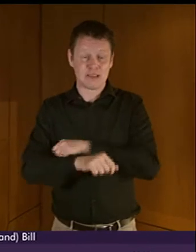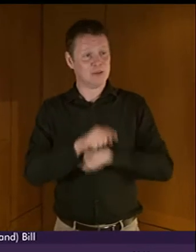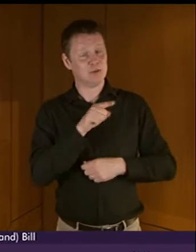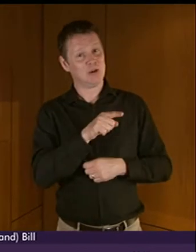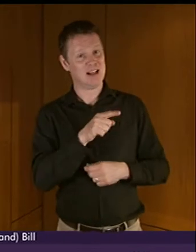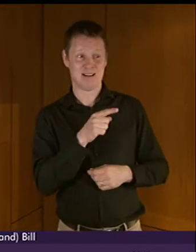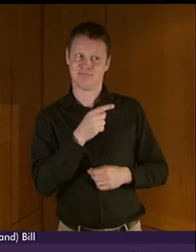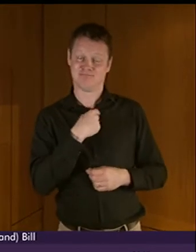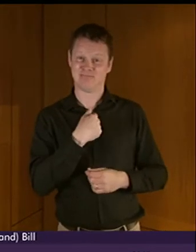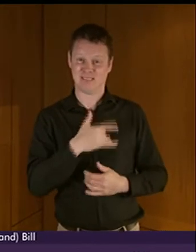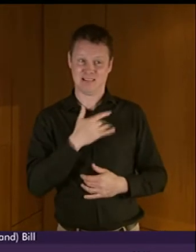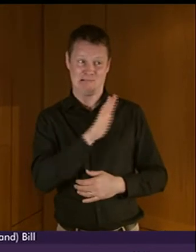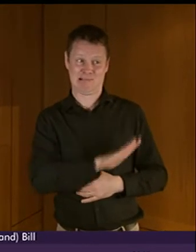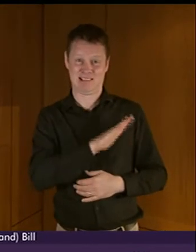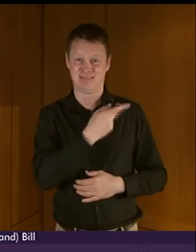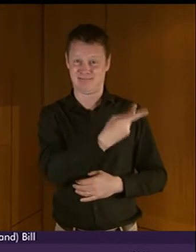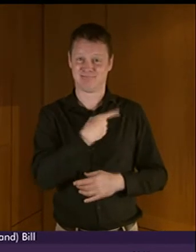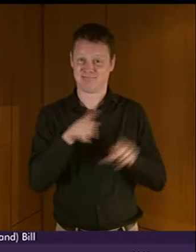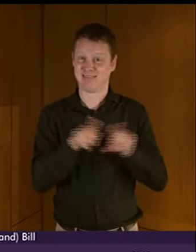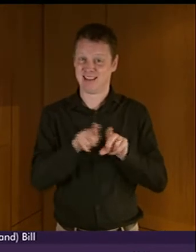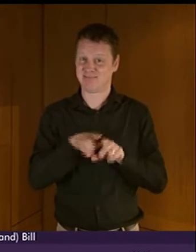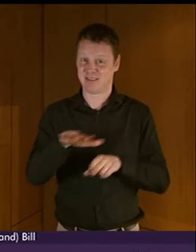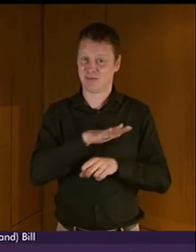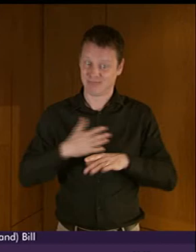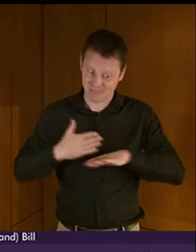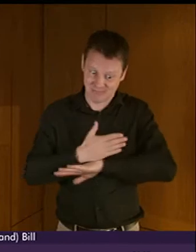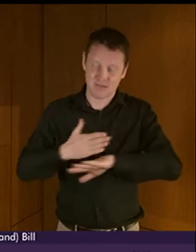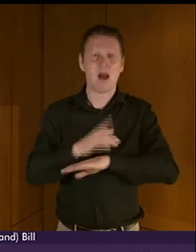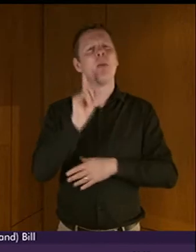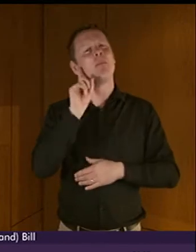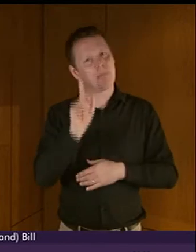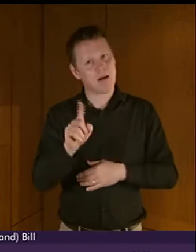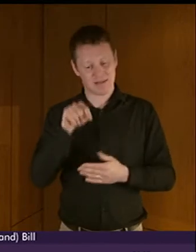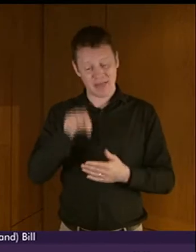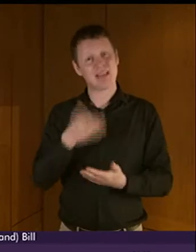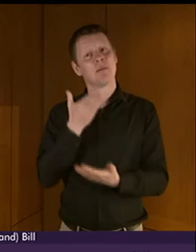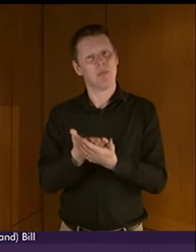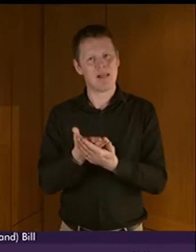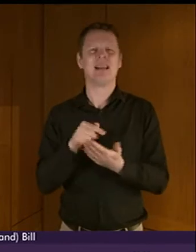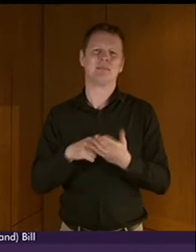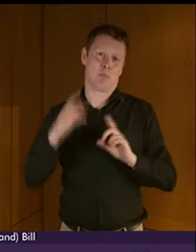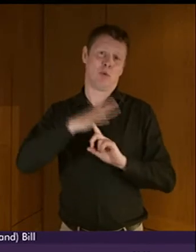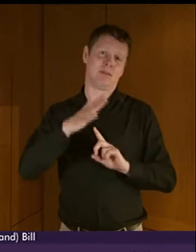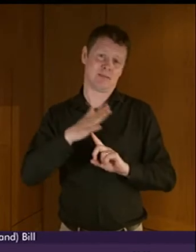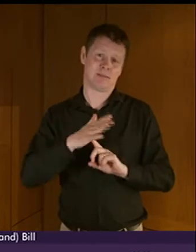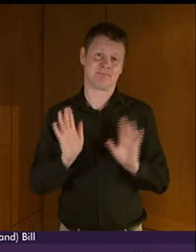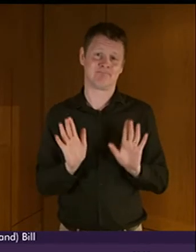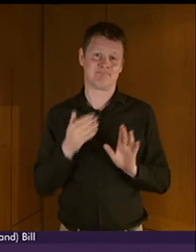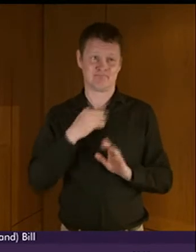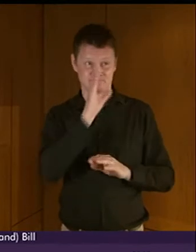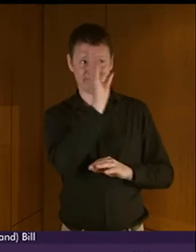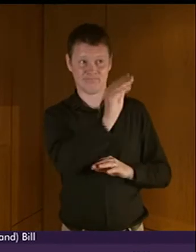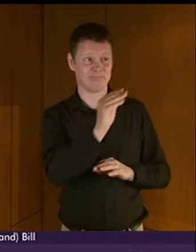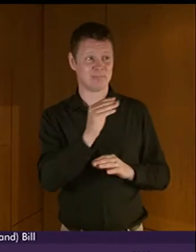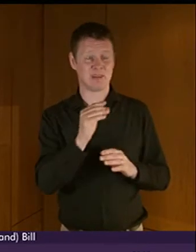sympathy to some extent. But this is an important bill, Presiding Officer. And can I